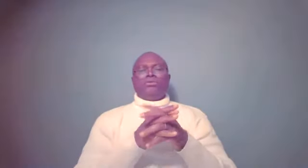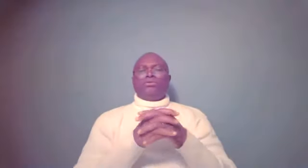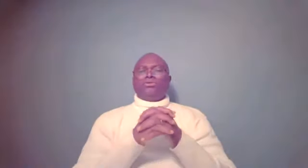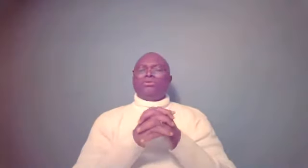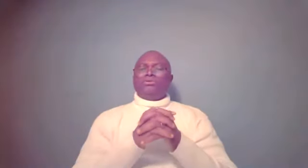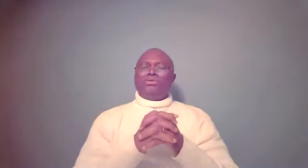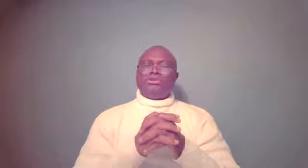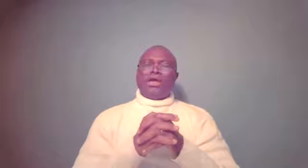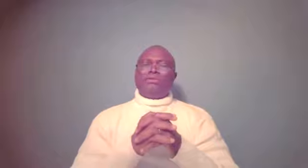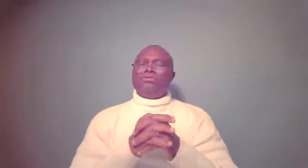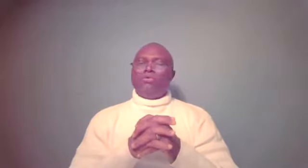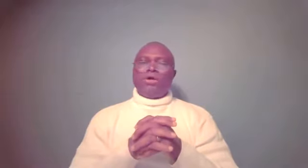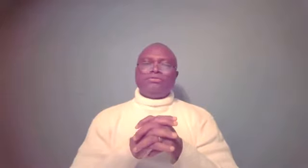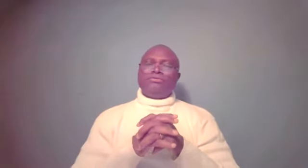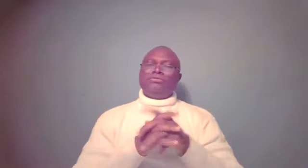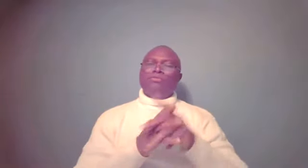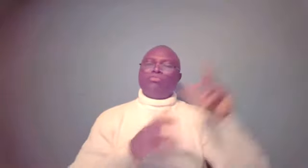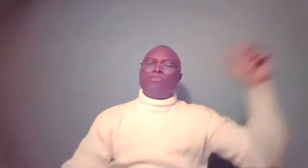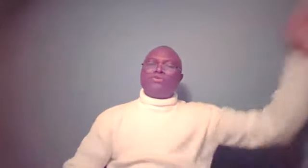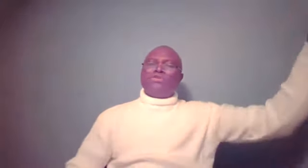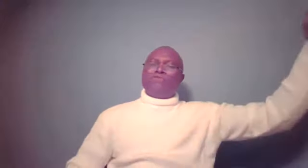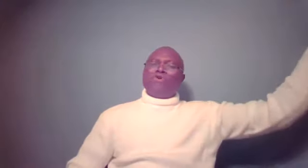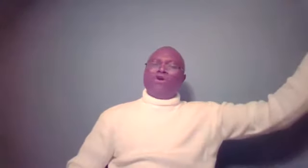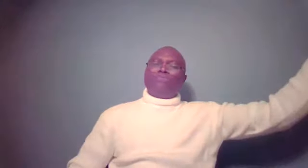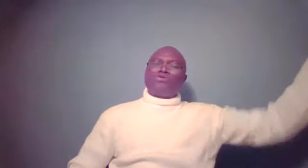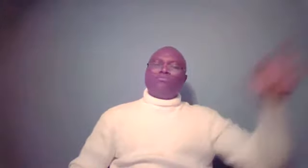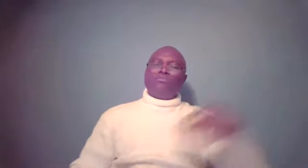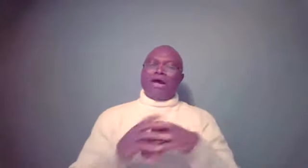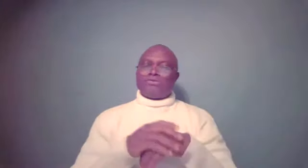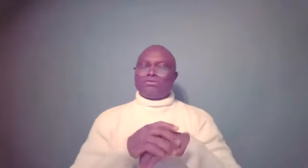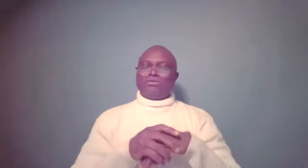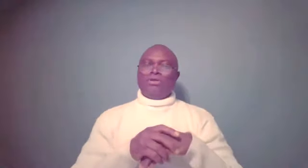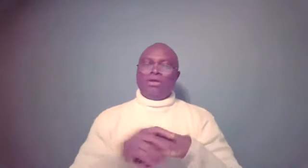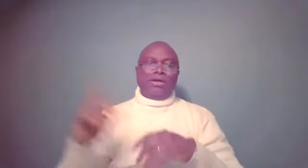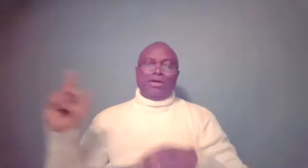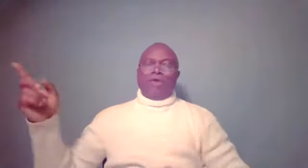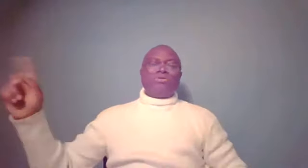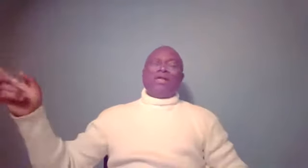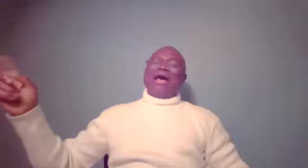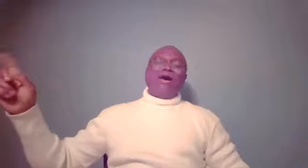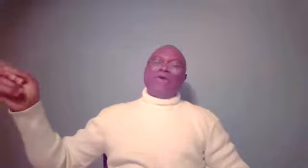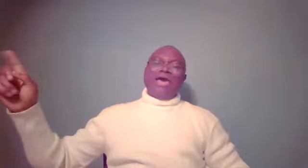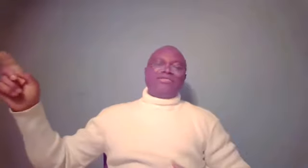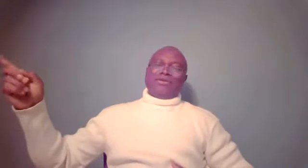he said, you know what? The purposes of God must come to pass. I won't allow Isaac